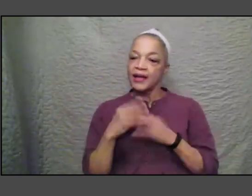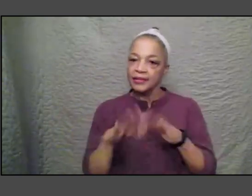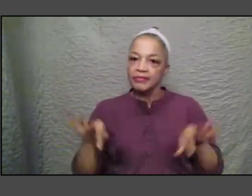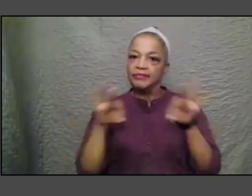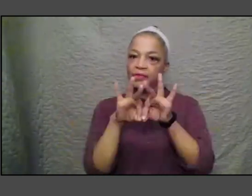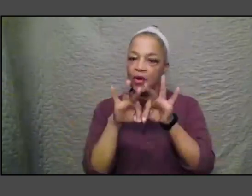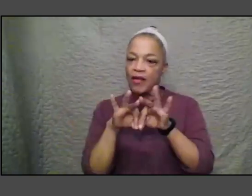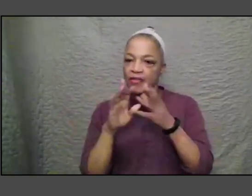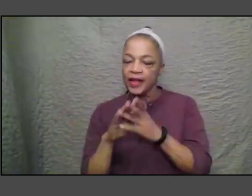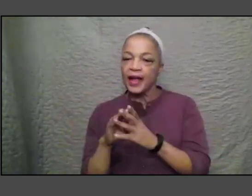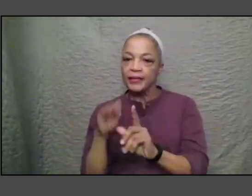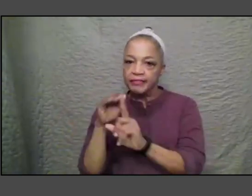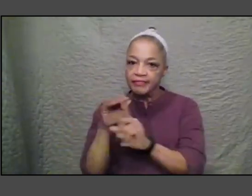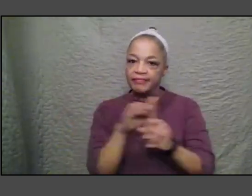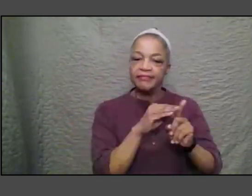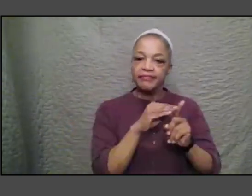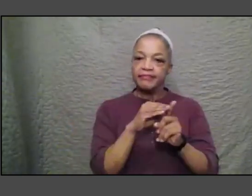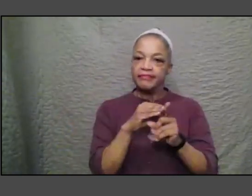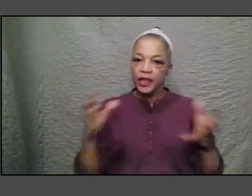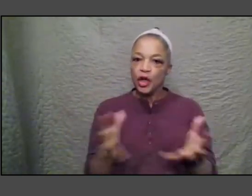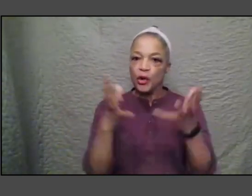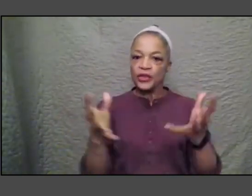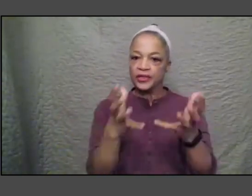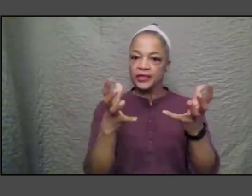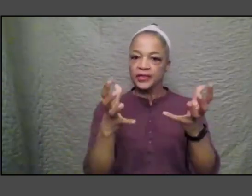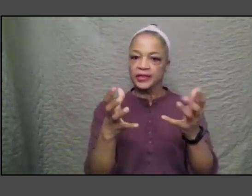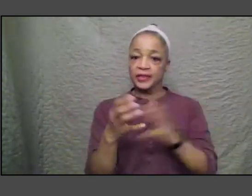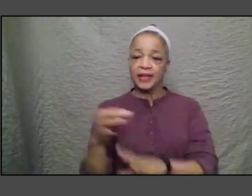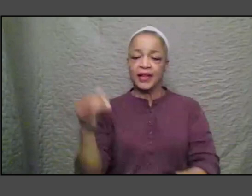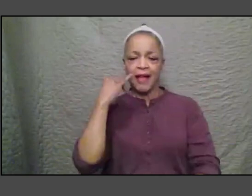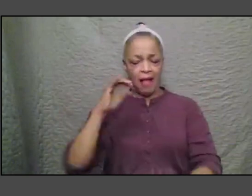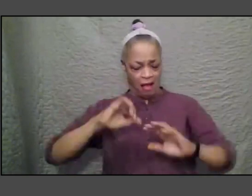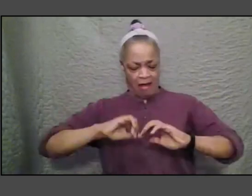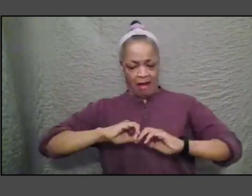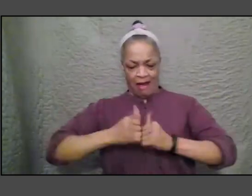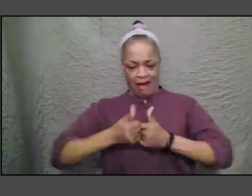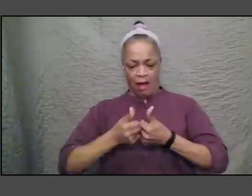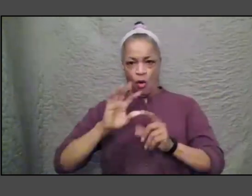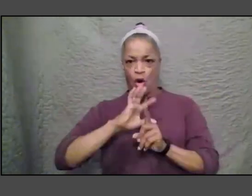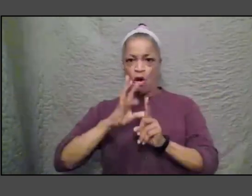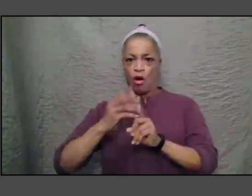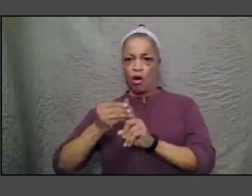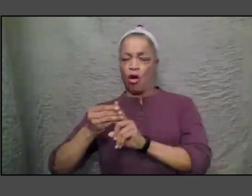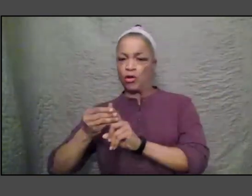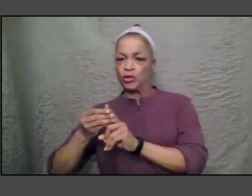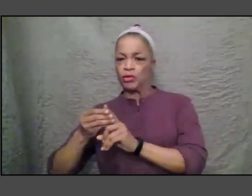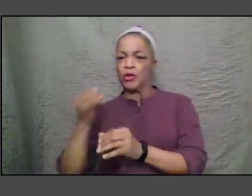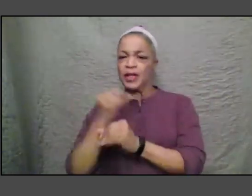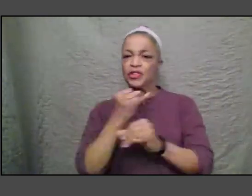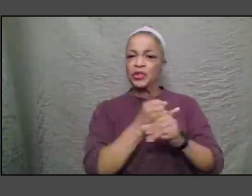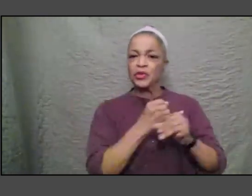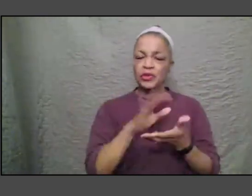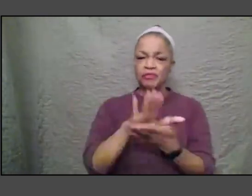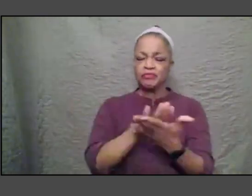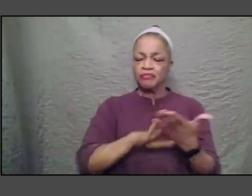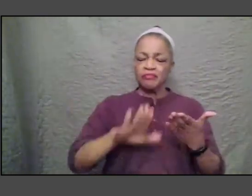notion of saying how are cultural institutions of value in traditional ways great